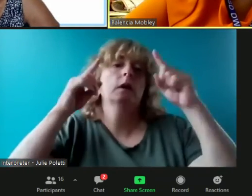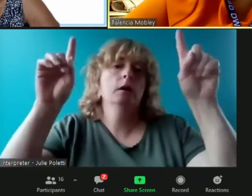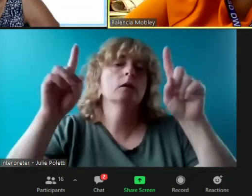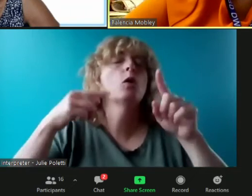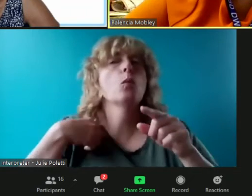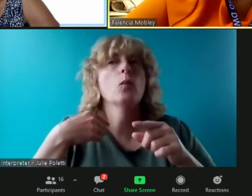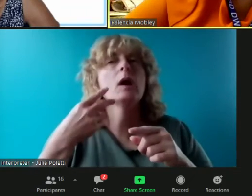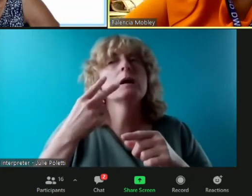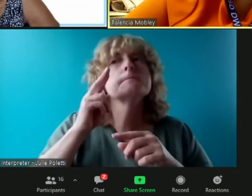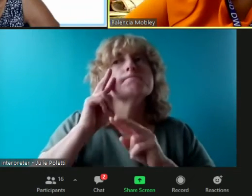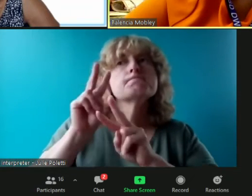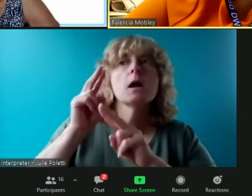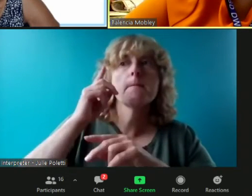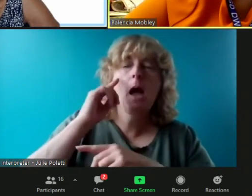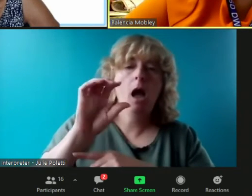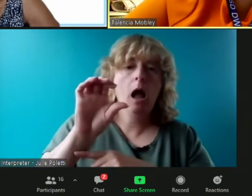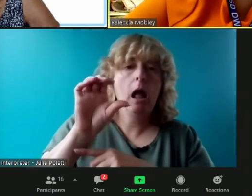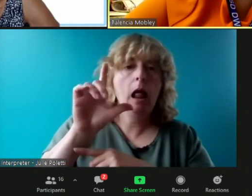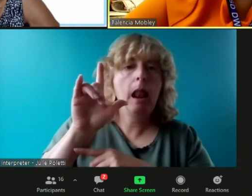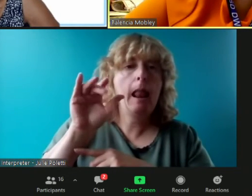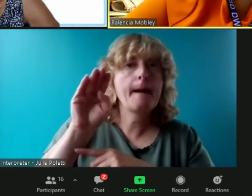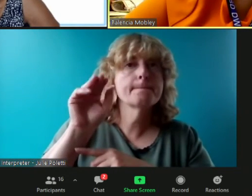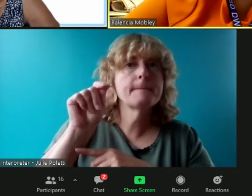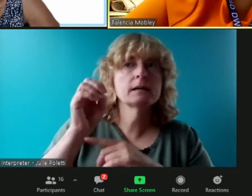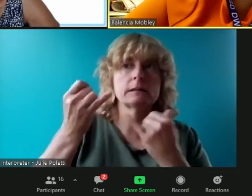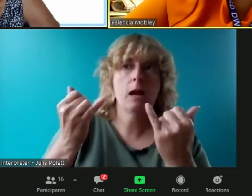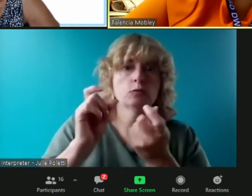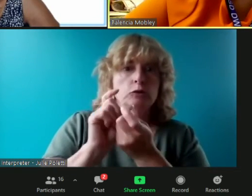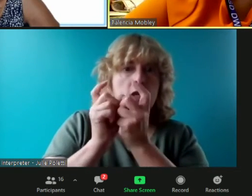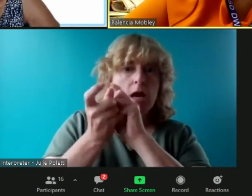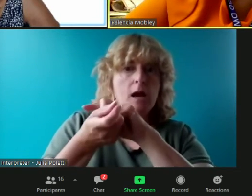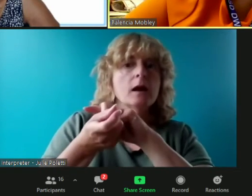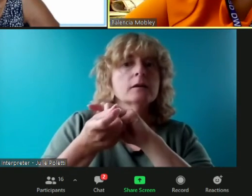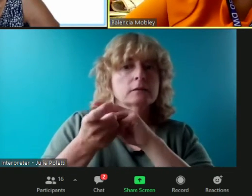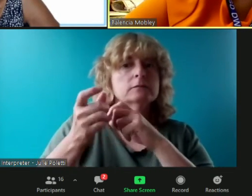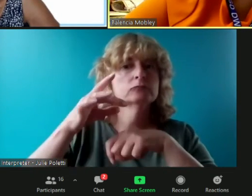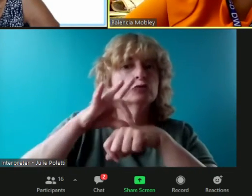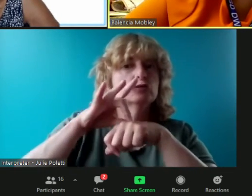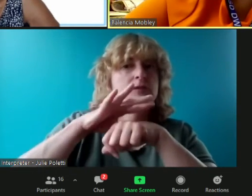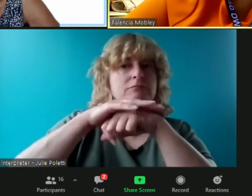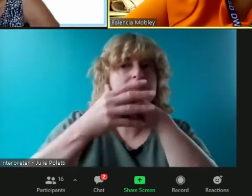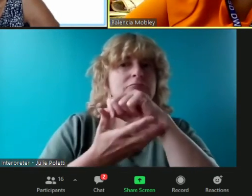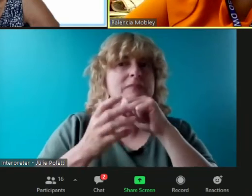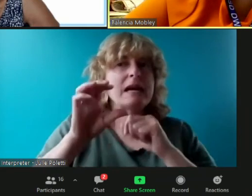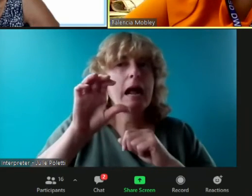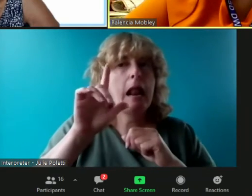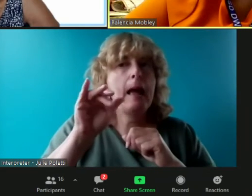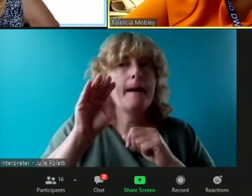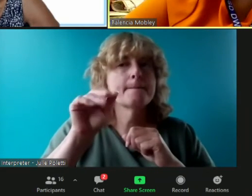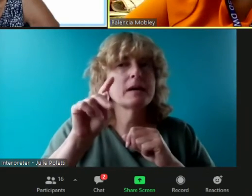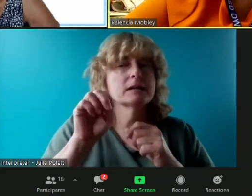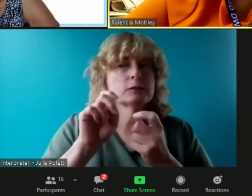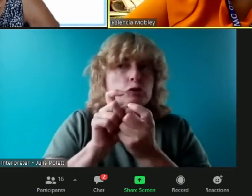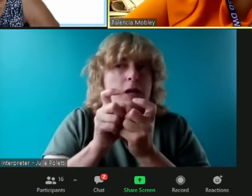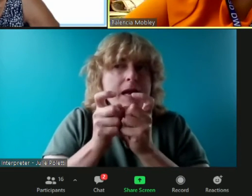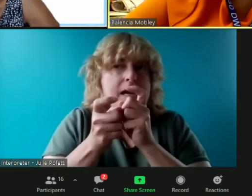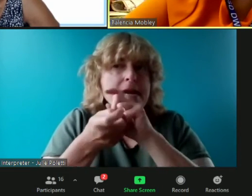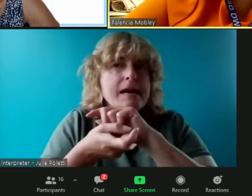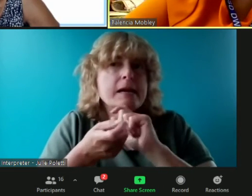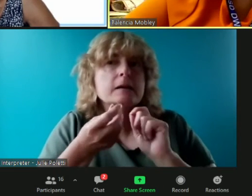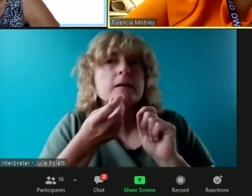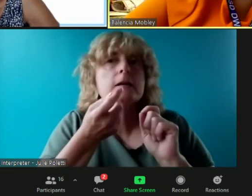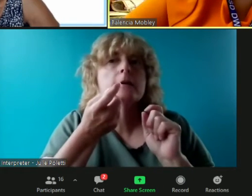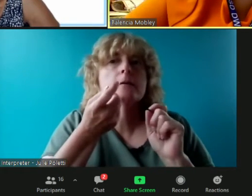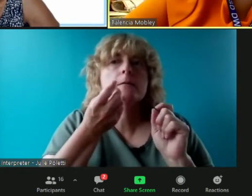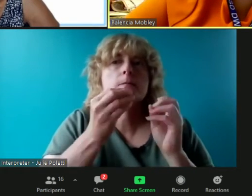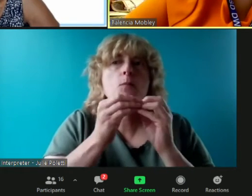particularly about climate change is that there's not a convergence of a lot of the data sets yet and a lot of the models don't line